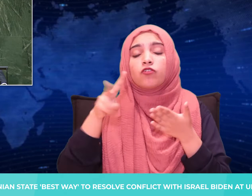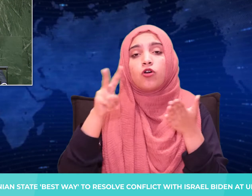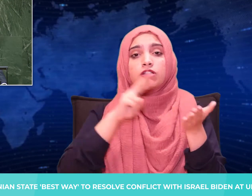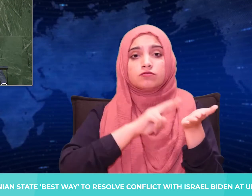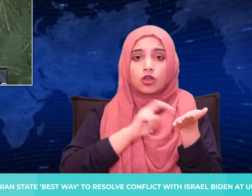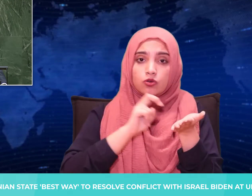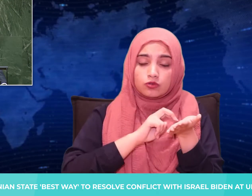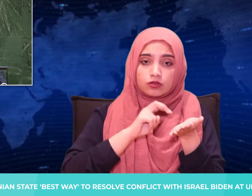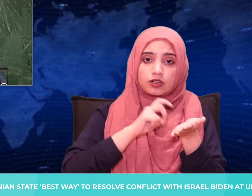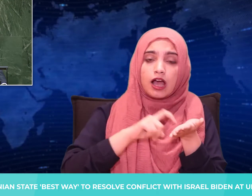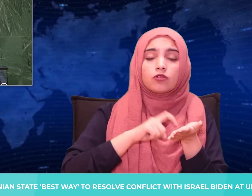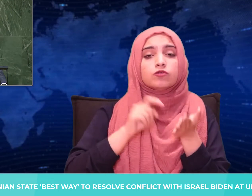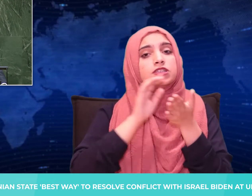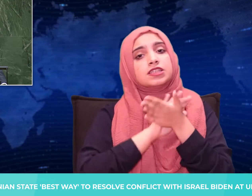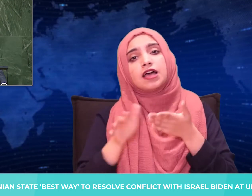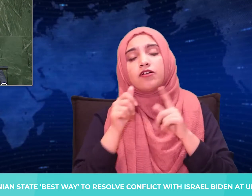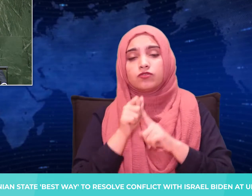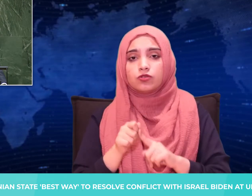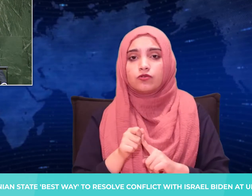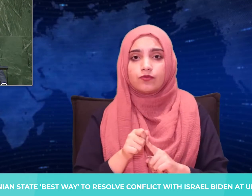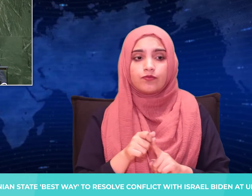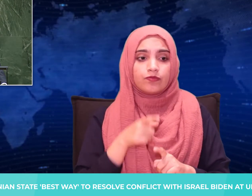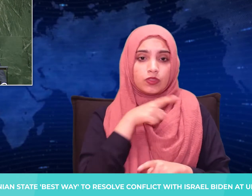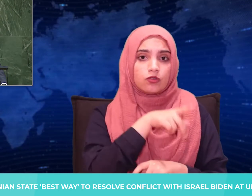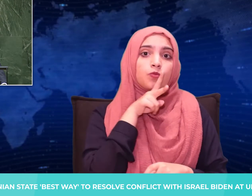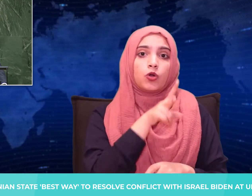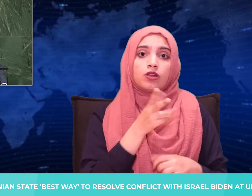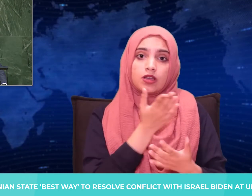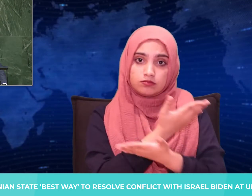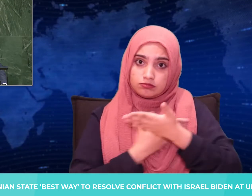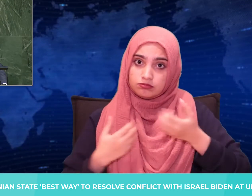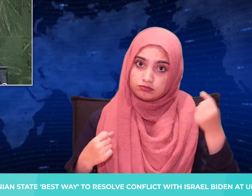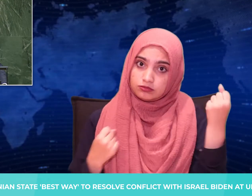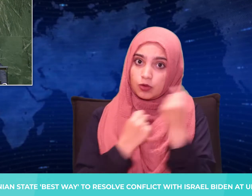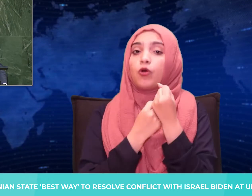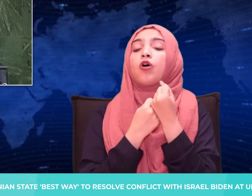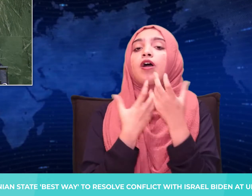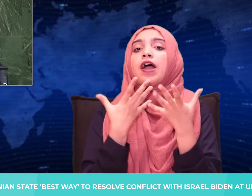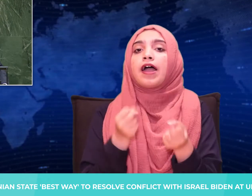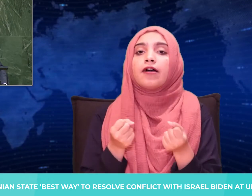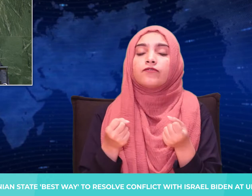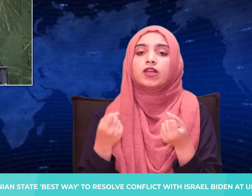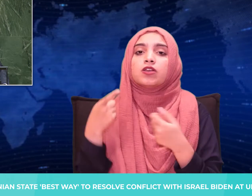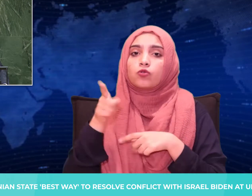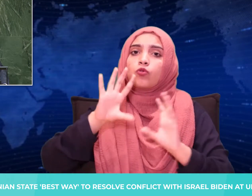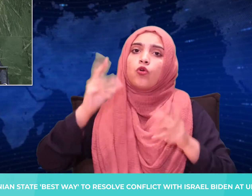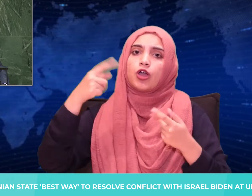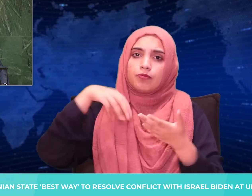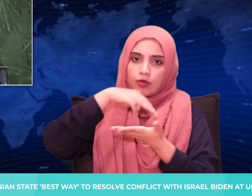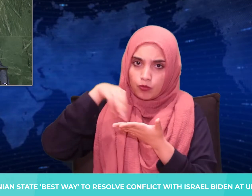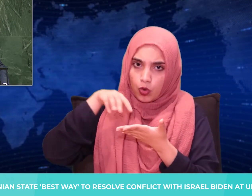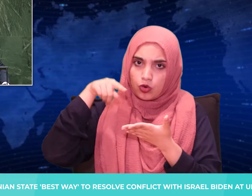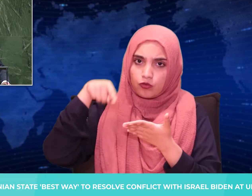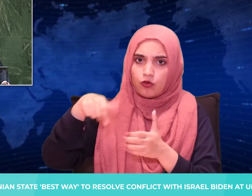We'll stand up for our allies and our friends and oppose attempts by stronger countries to dominate weaker ones,